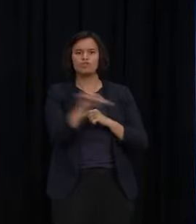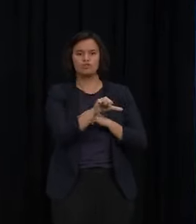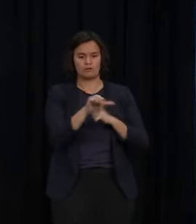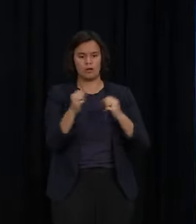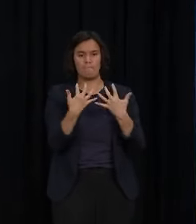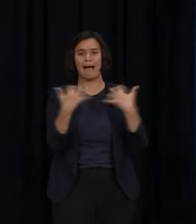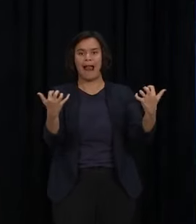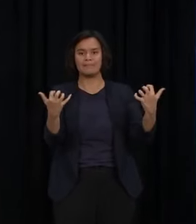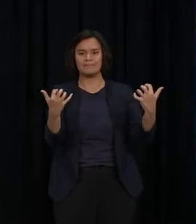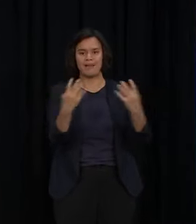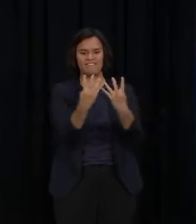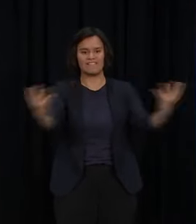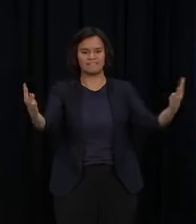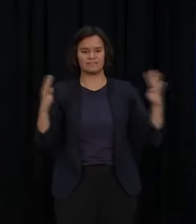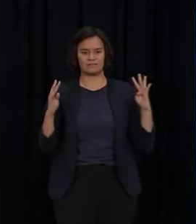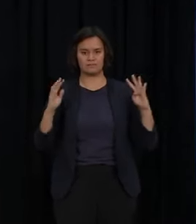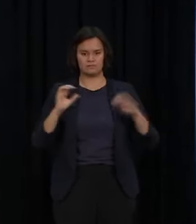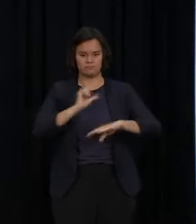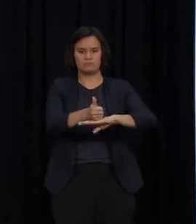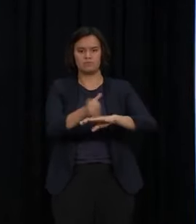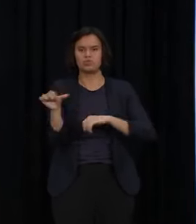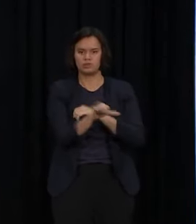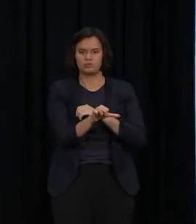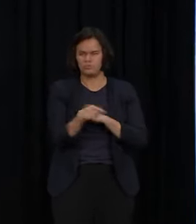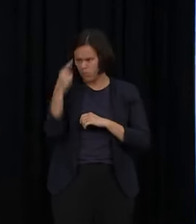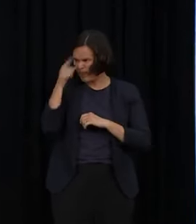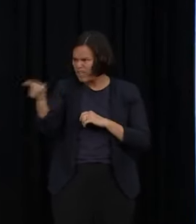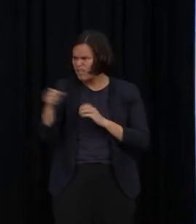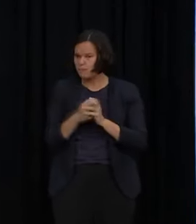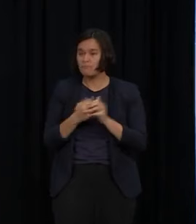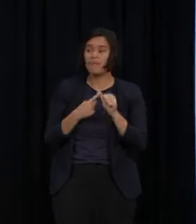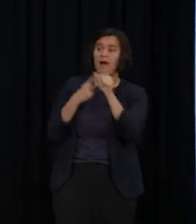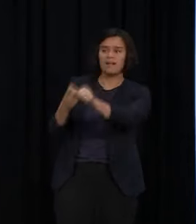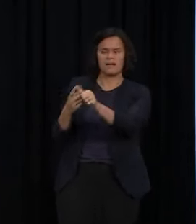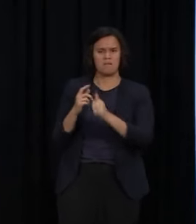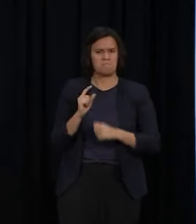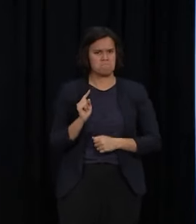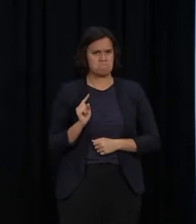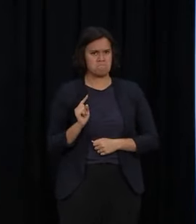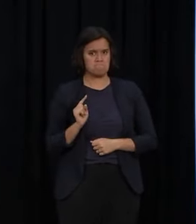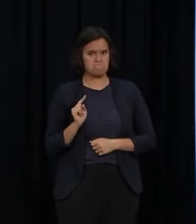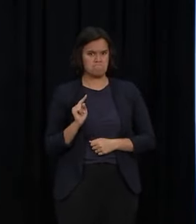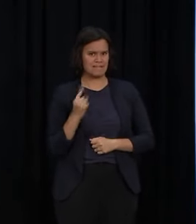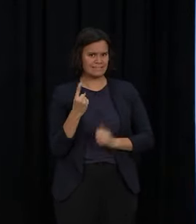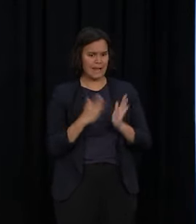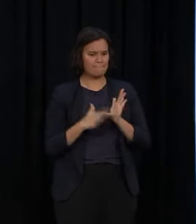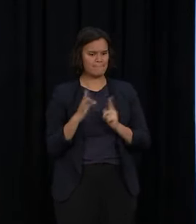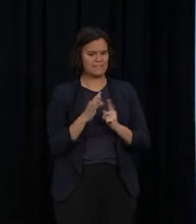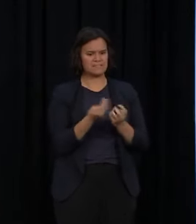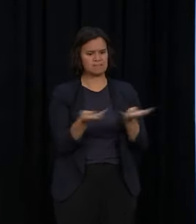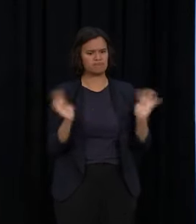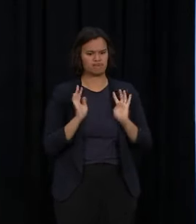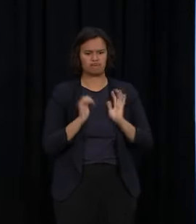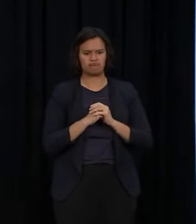clarity this this is not something that ministers or indeed I don't believe it's something that the Parliamentary